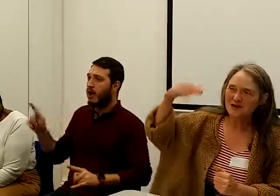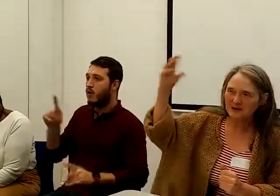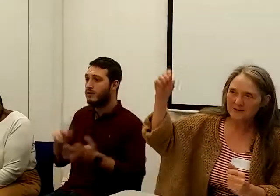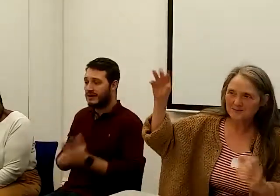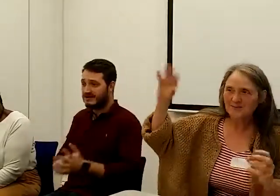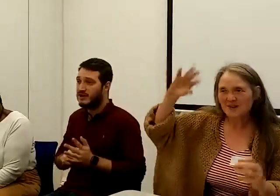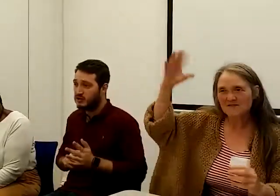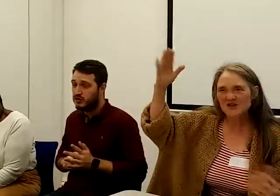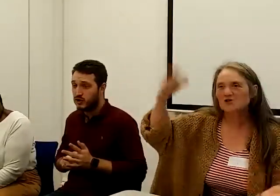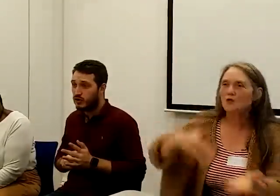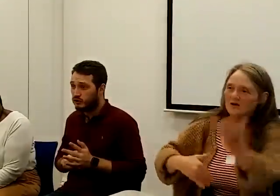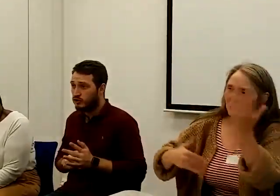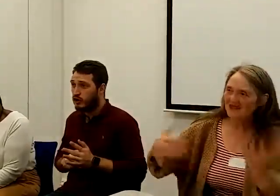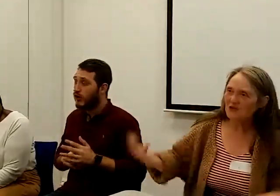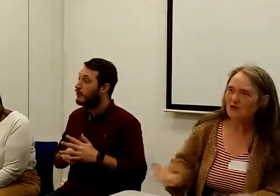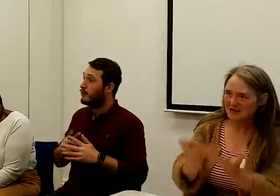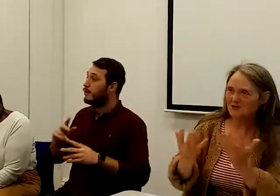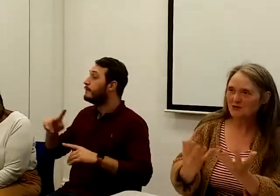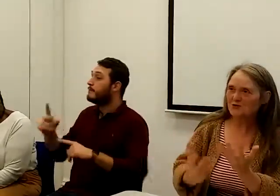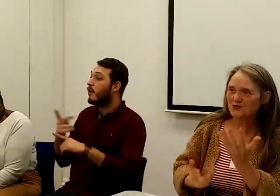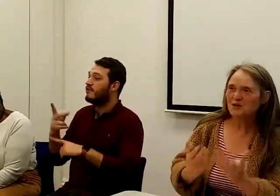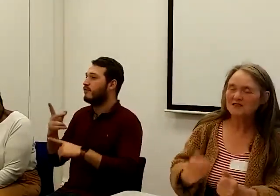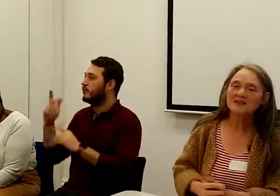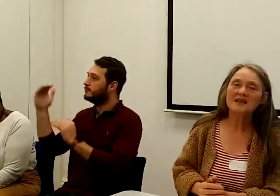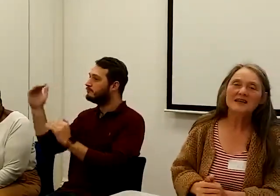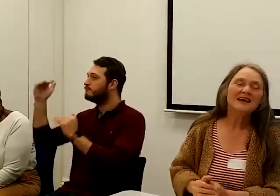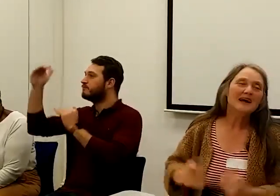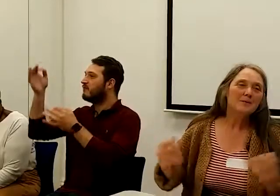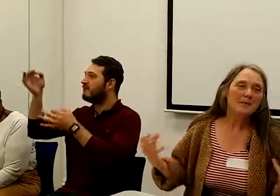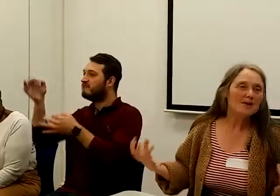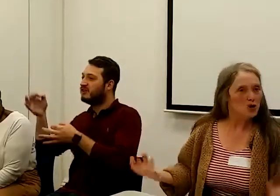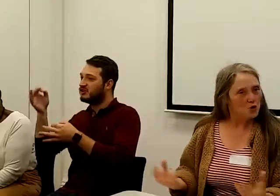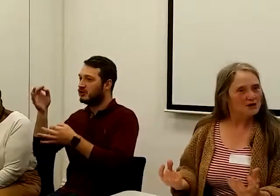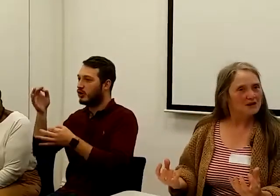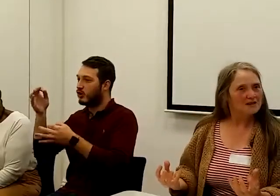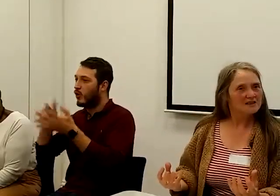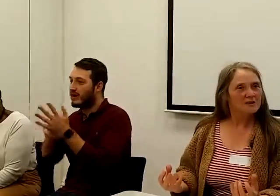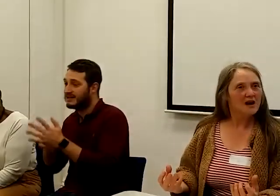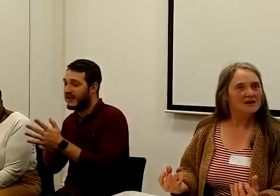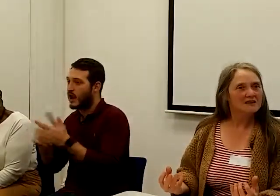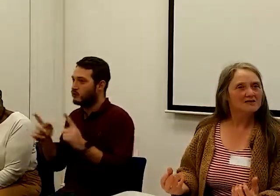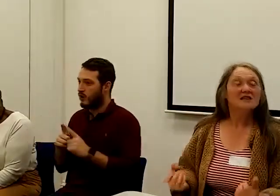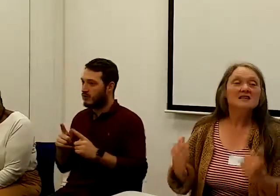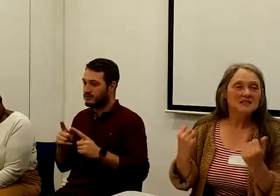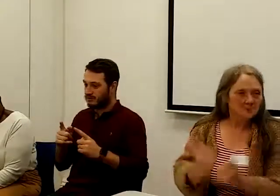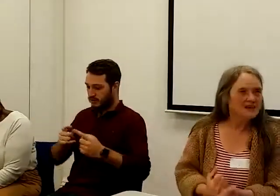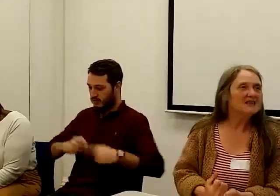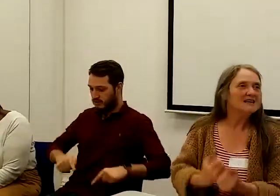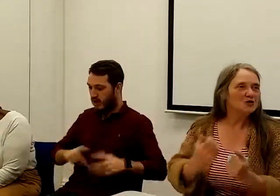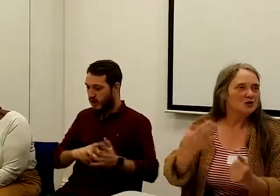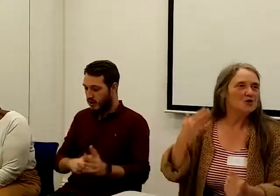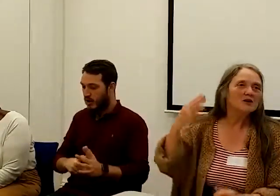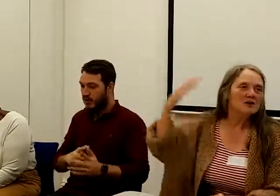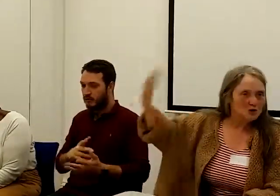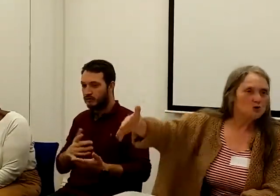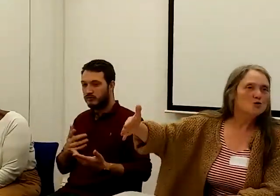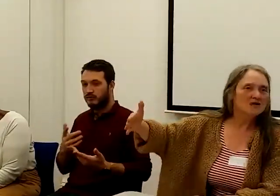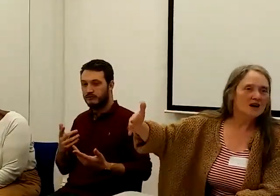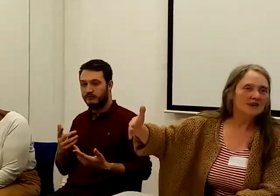the official ones and the grassroots ones, and maybe organise some kind of speaking tour, use